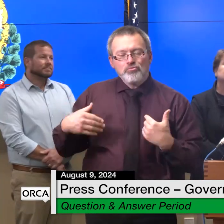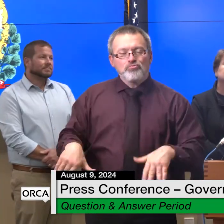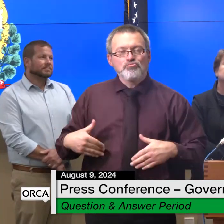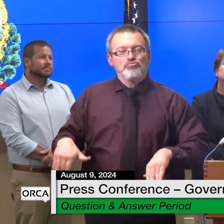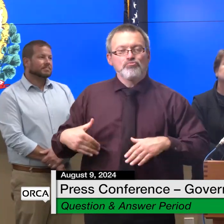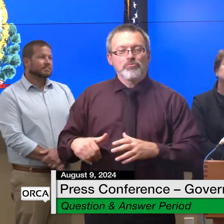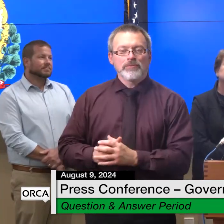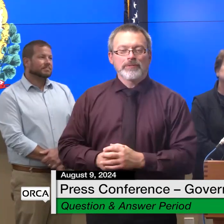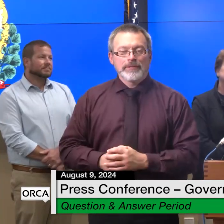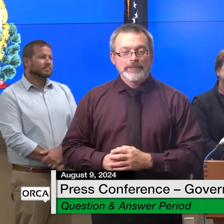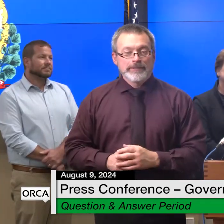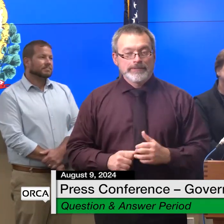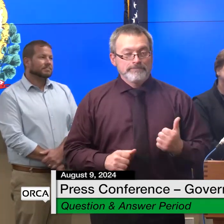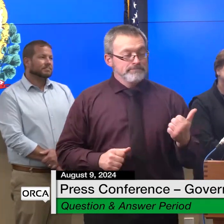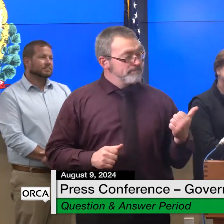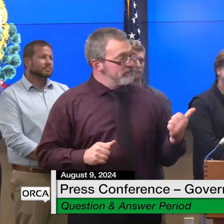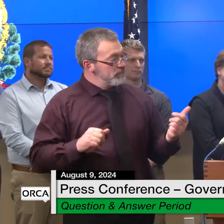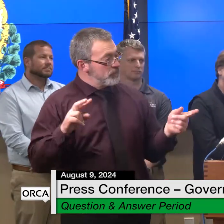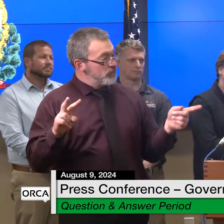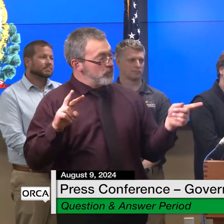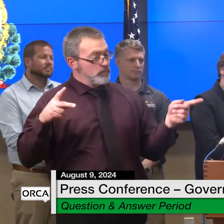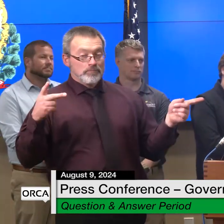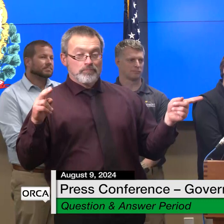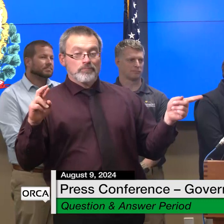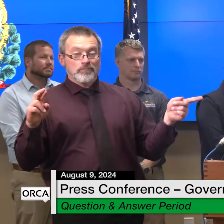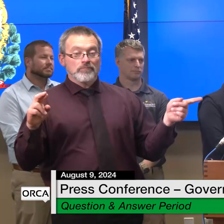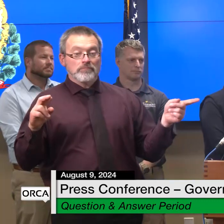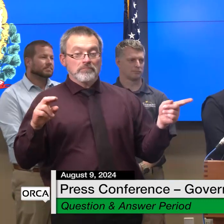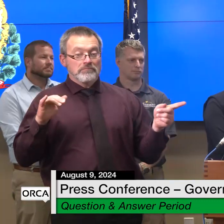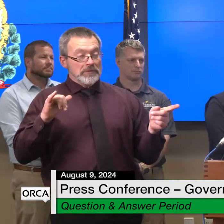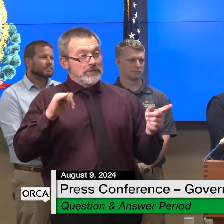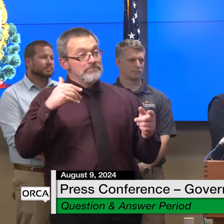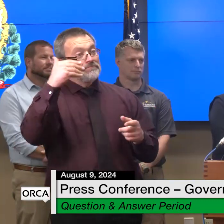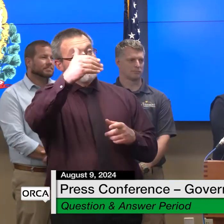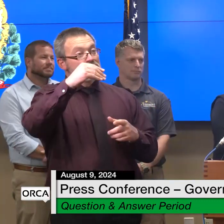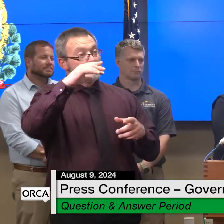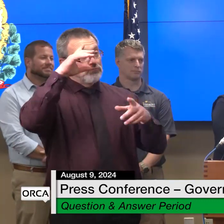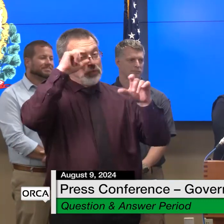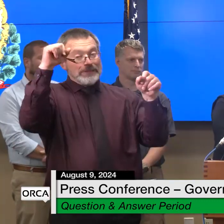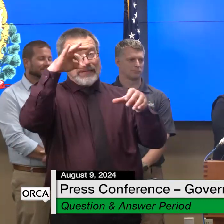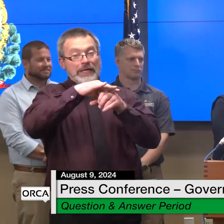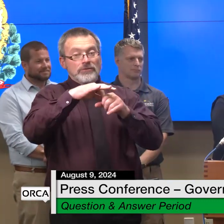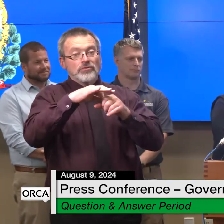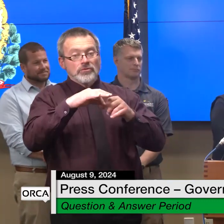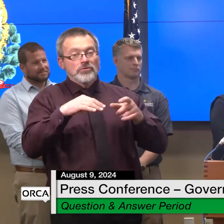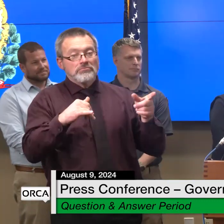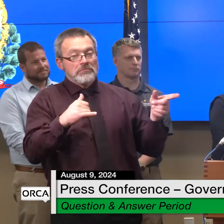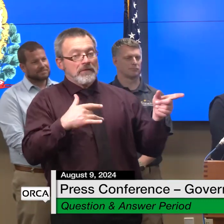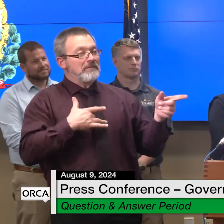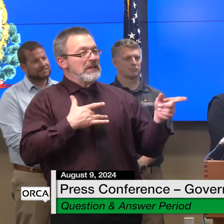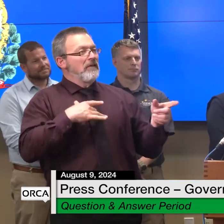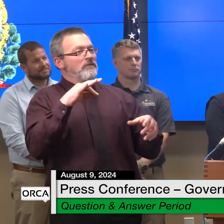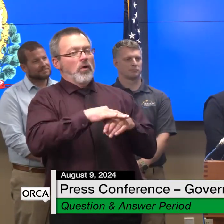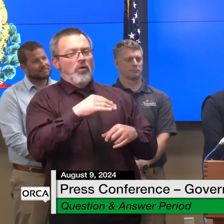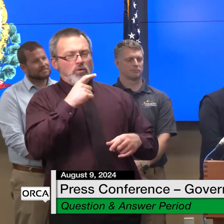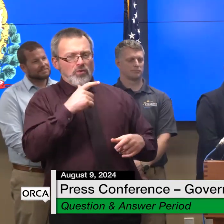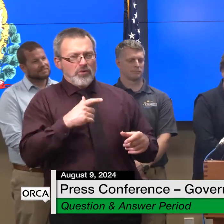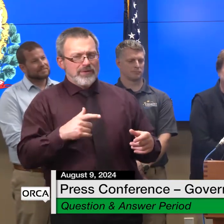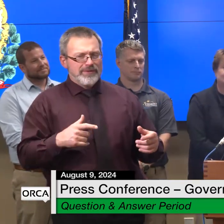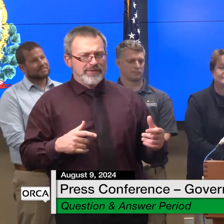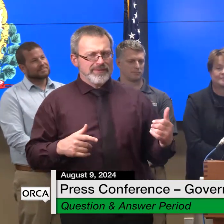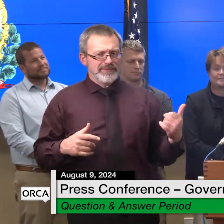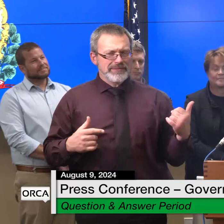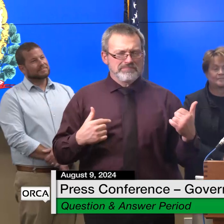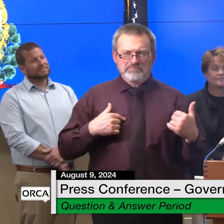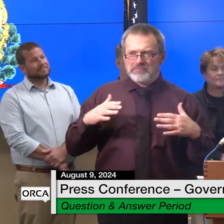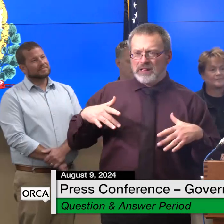in the presidential election have you uh made a decision about who you will be likely voting for i have not at this point